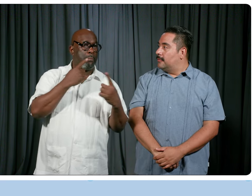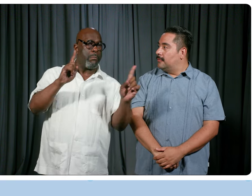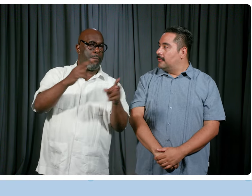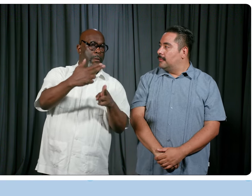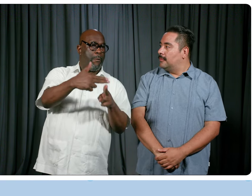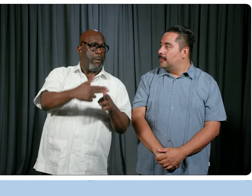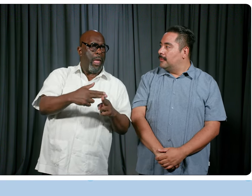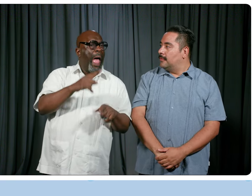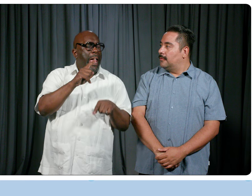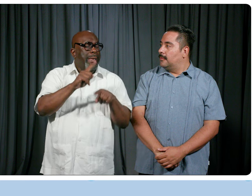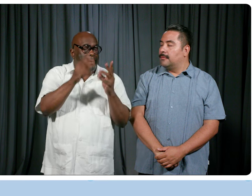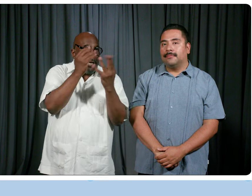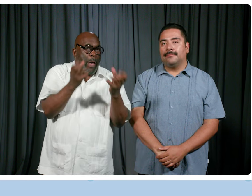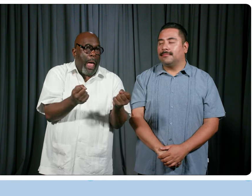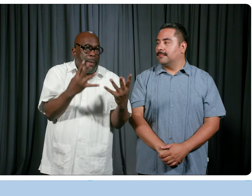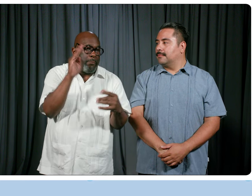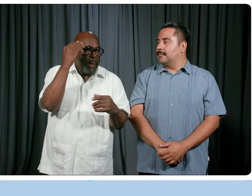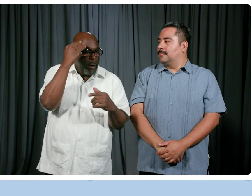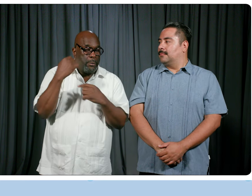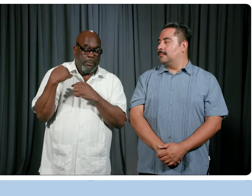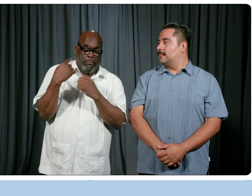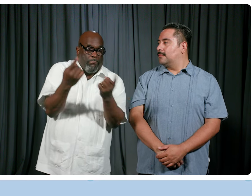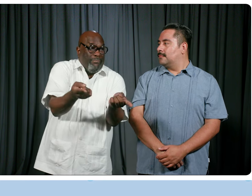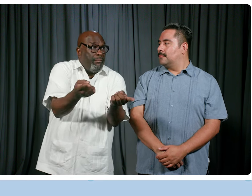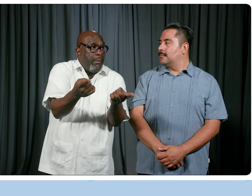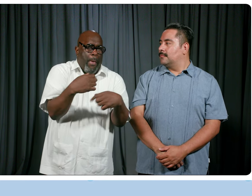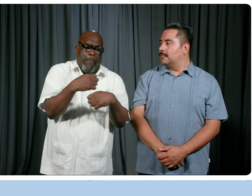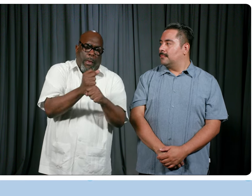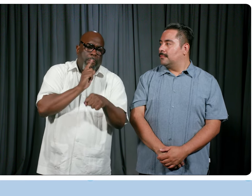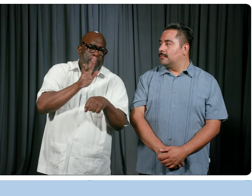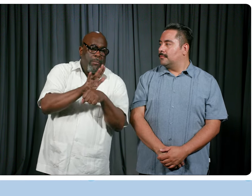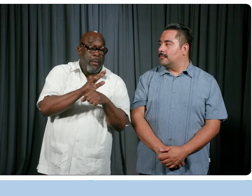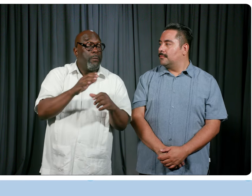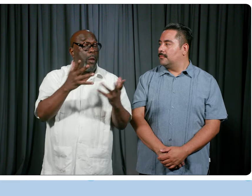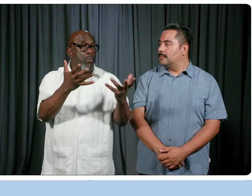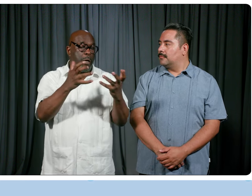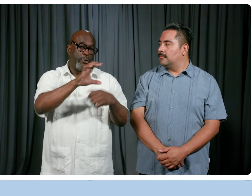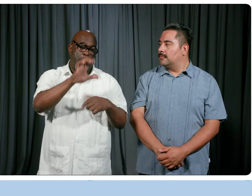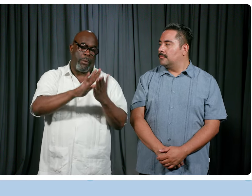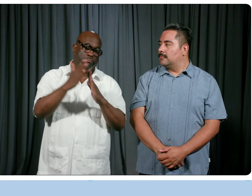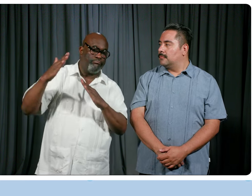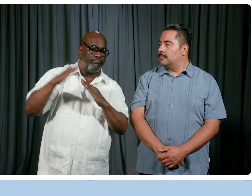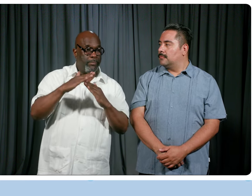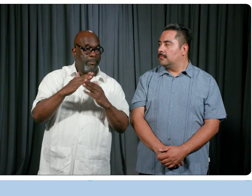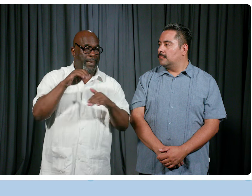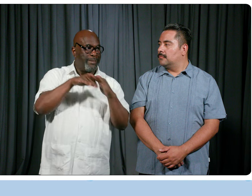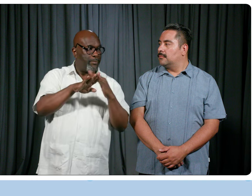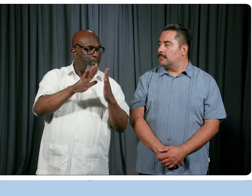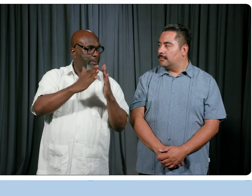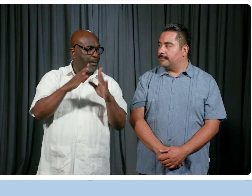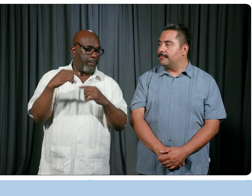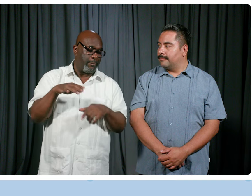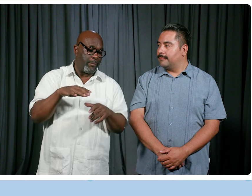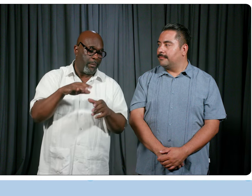I don't know how many mayors, I can't count back as to how many have made a commitment to, you know, making Chicago the most accessible city in the United States. And each one of them have at